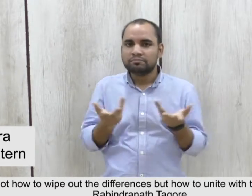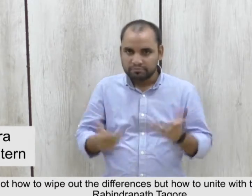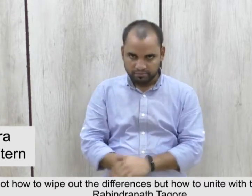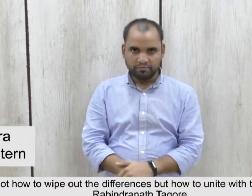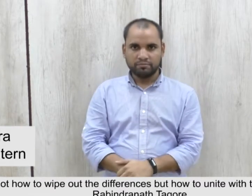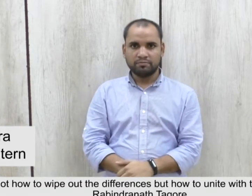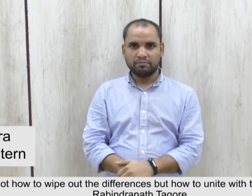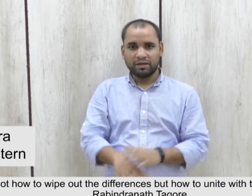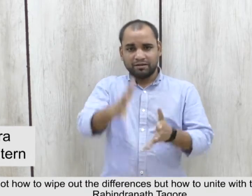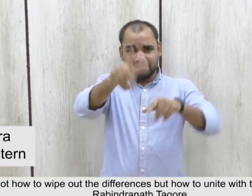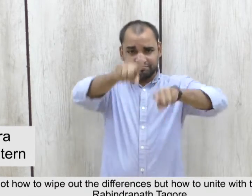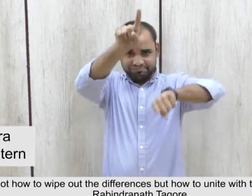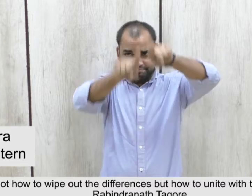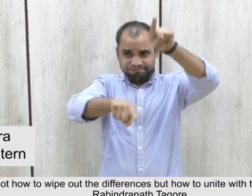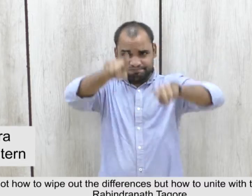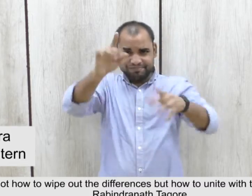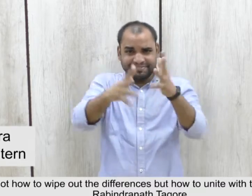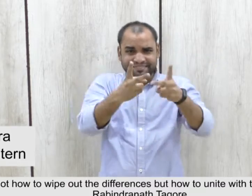intact. Rabindranath Tagore